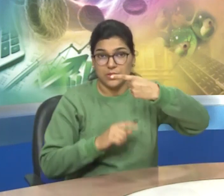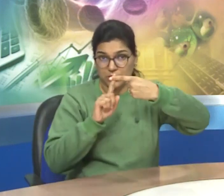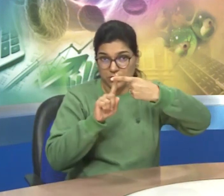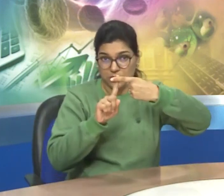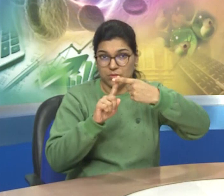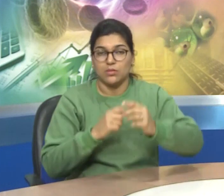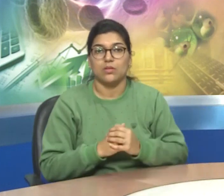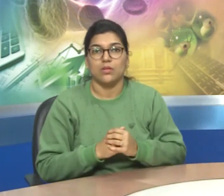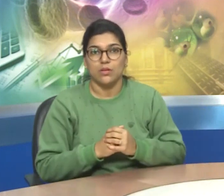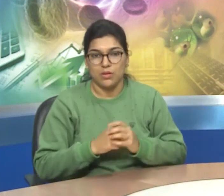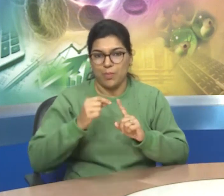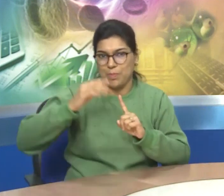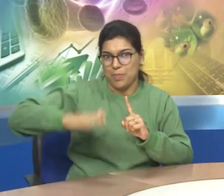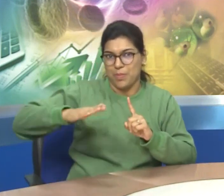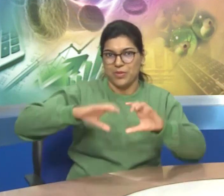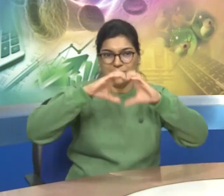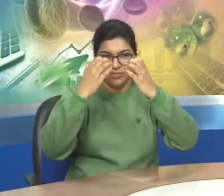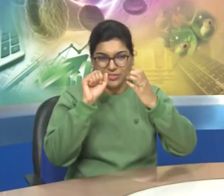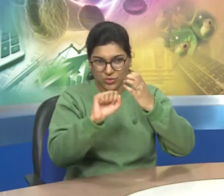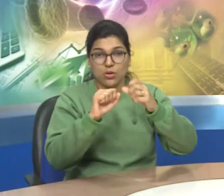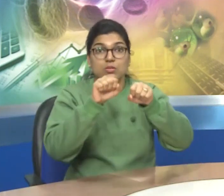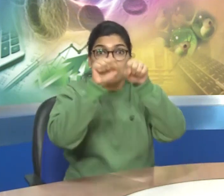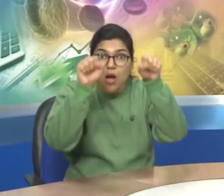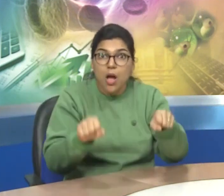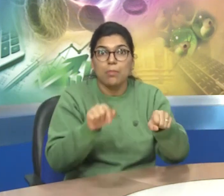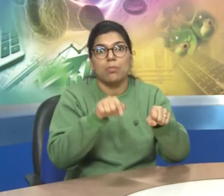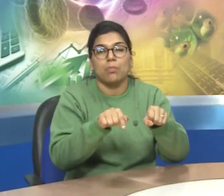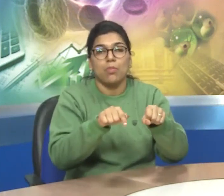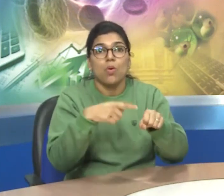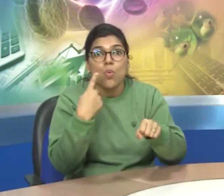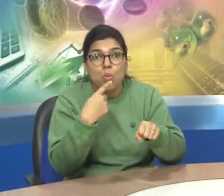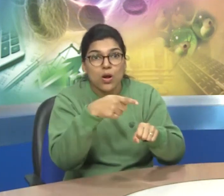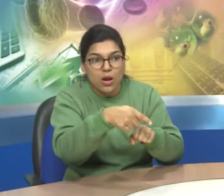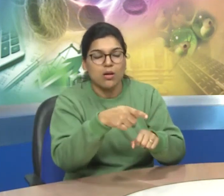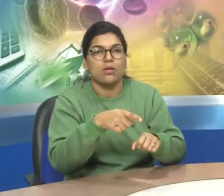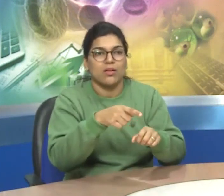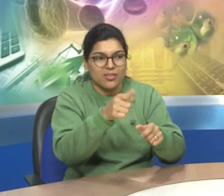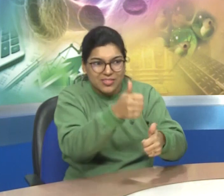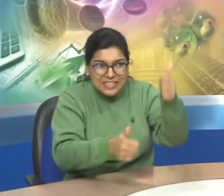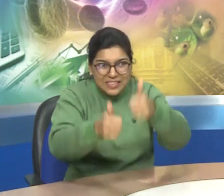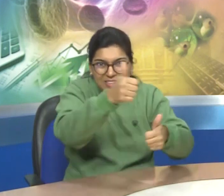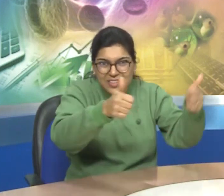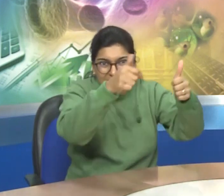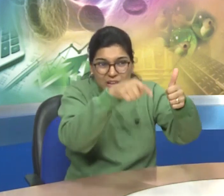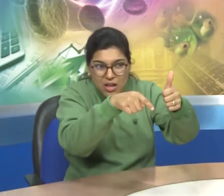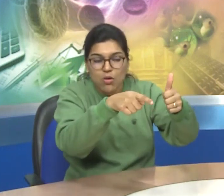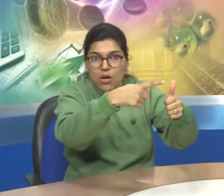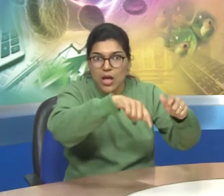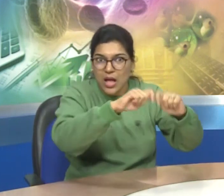powers of executive functions point number one in parliamentary system of government